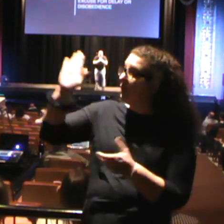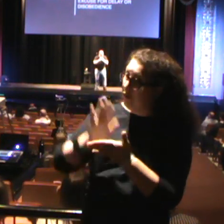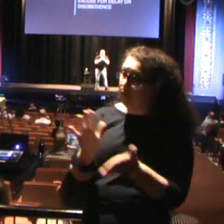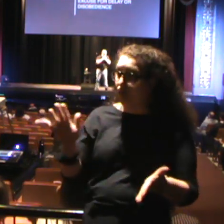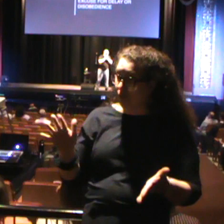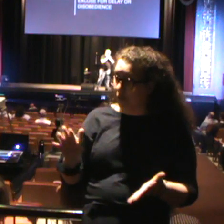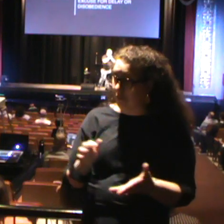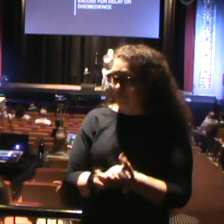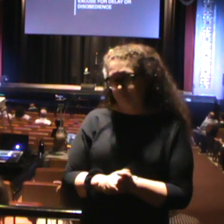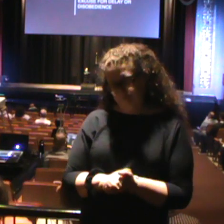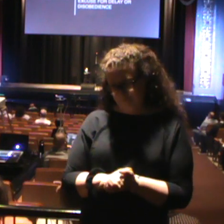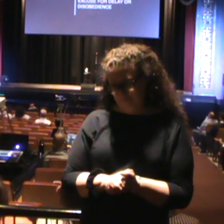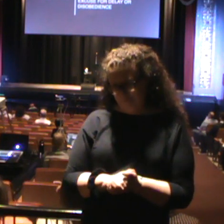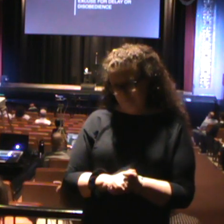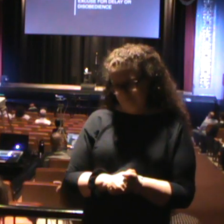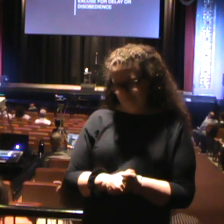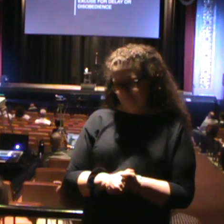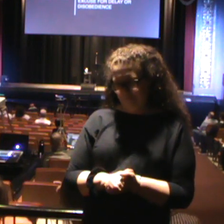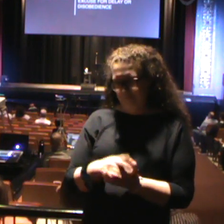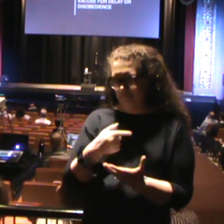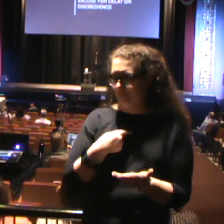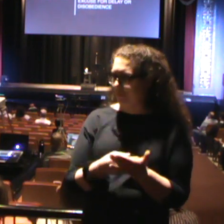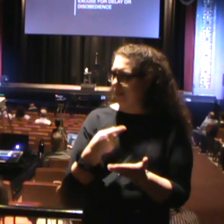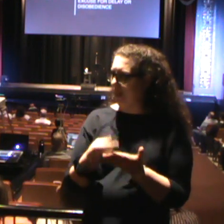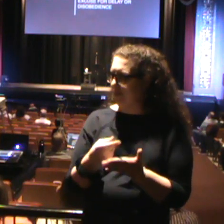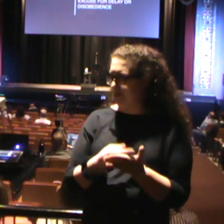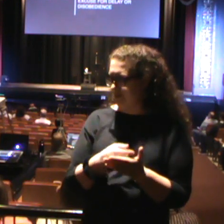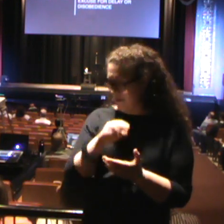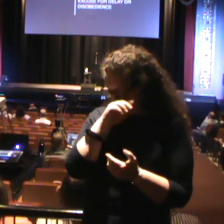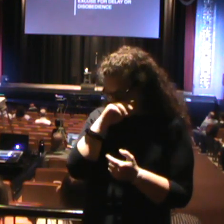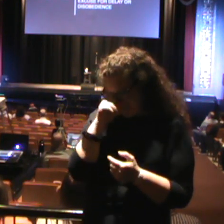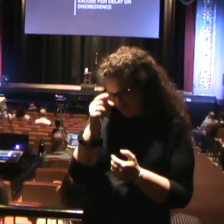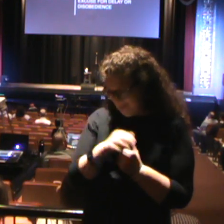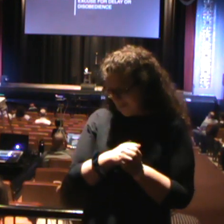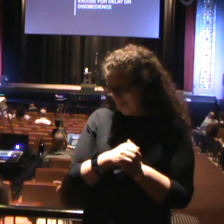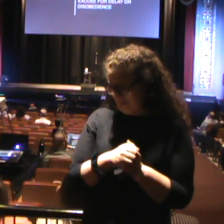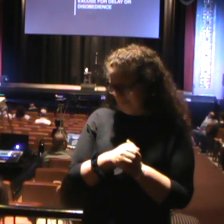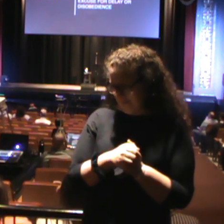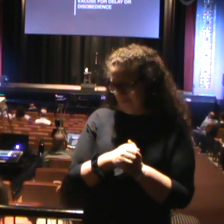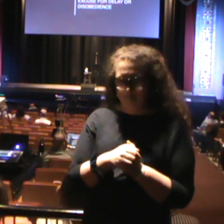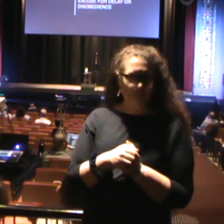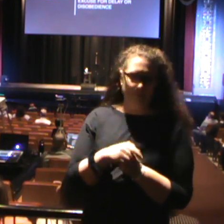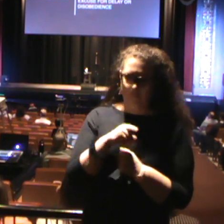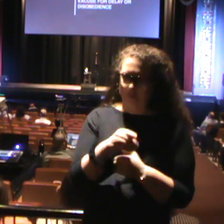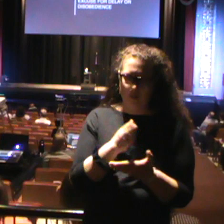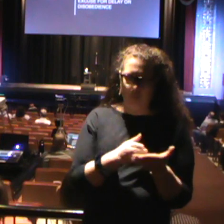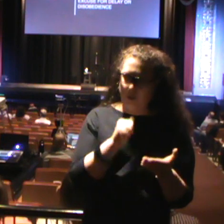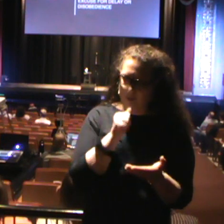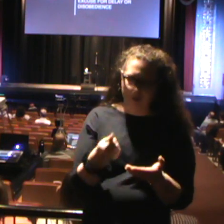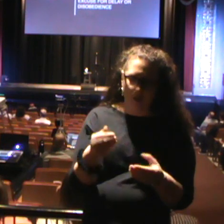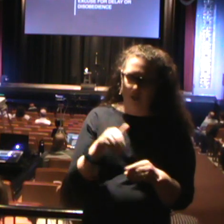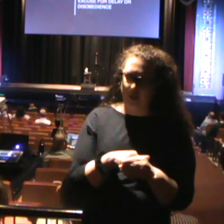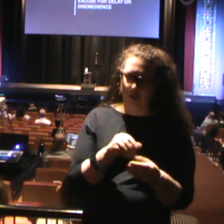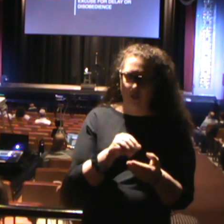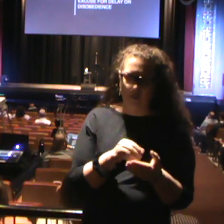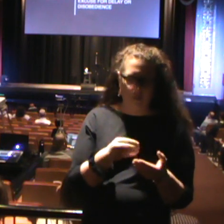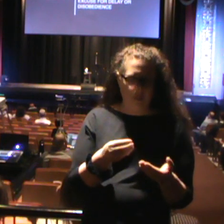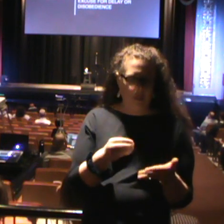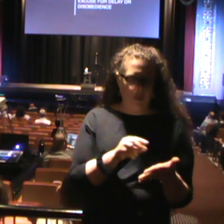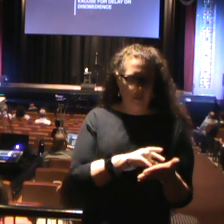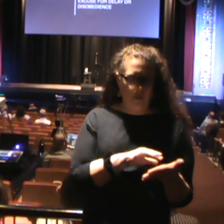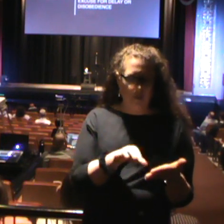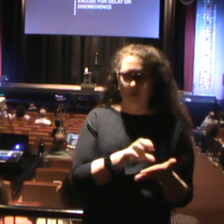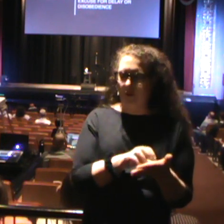Look, I was talking about this part. added, if you've got the sermon, this is not in the notes. I added it when I was reading over it this morning.